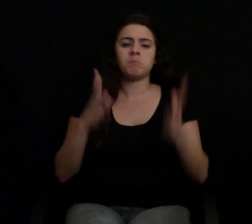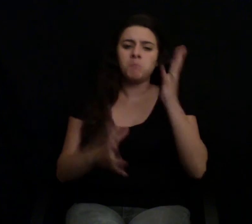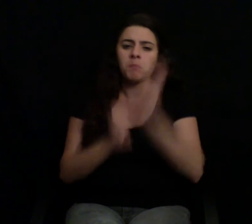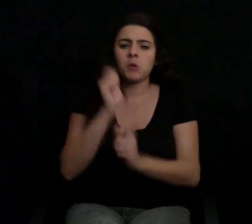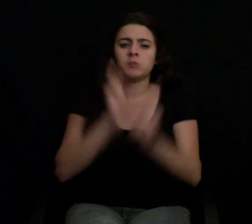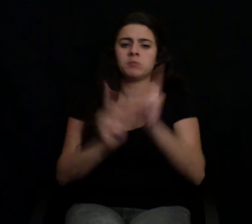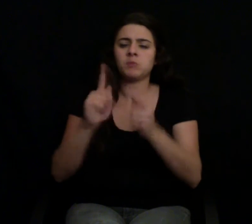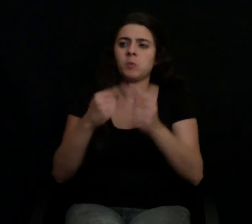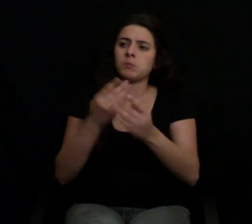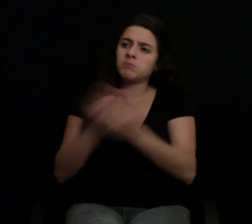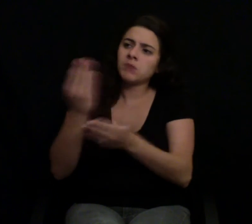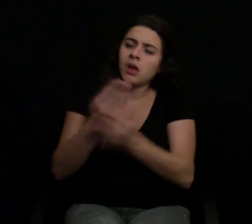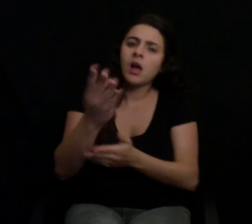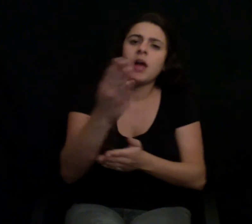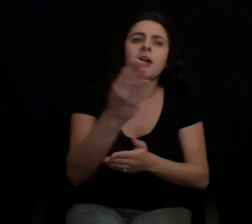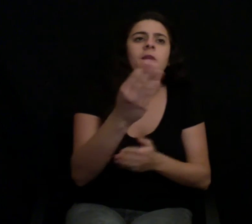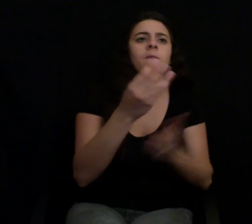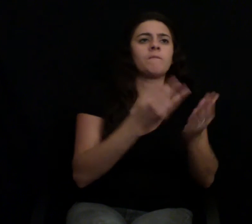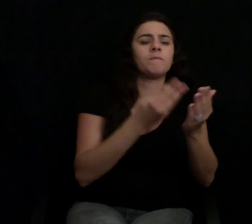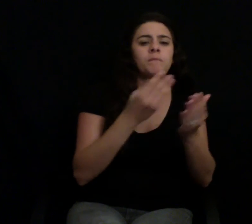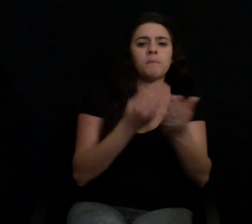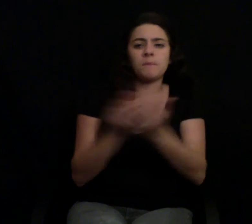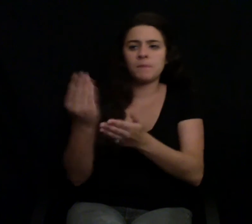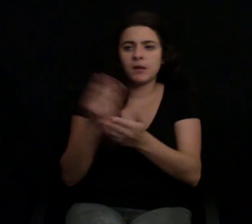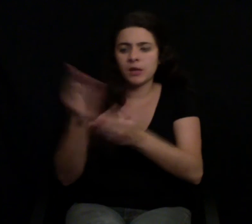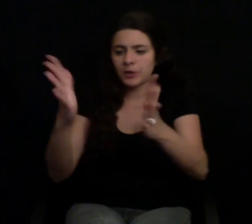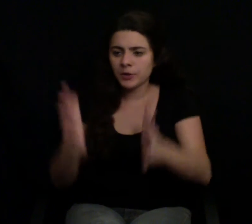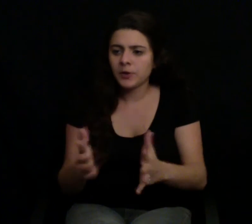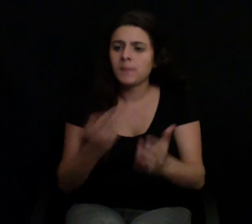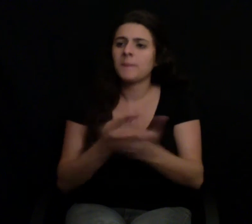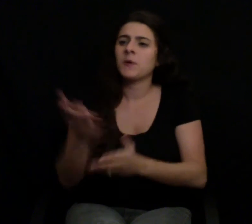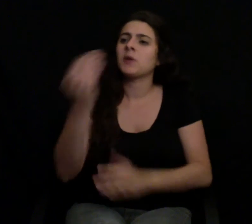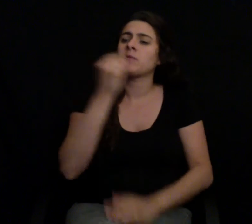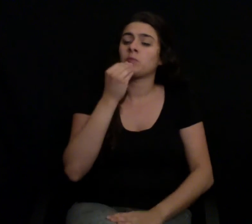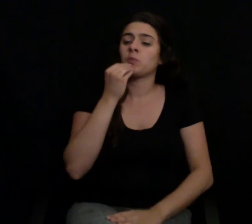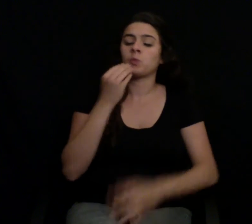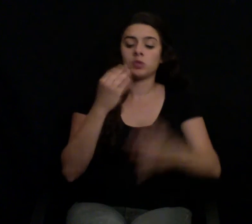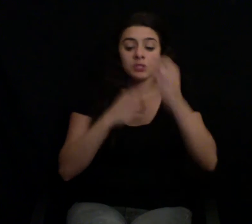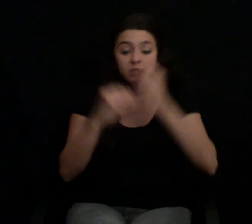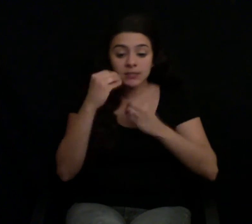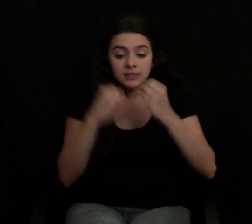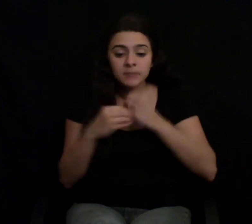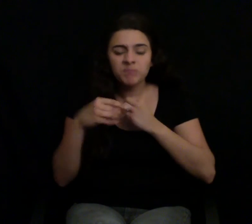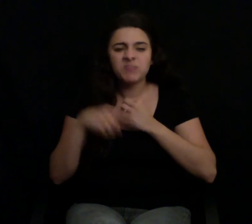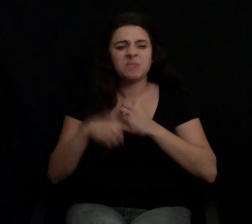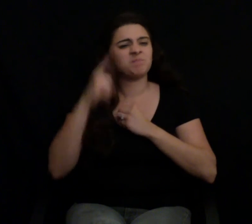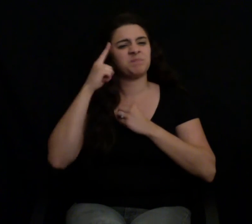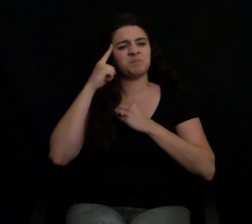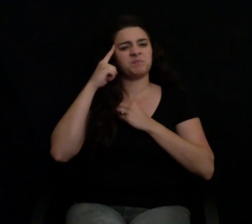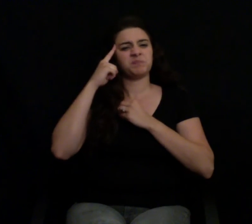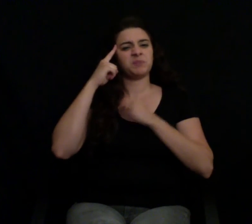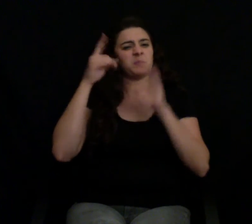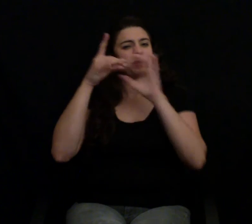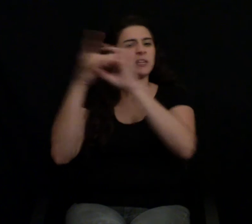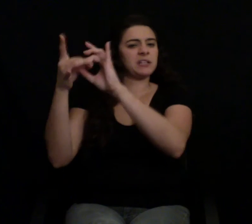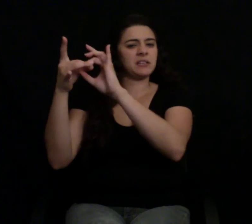And, you we need, if change is going to happen, consumers have to demand better.